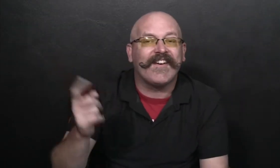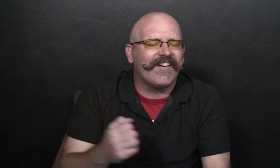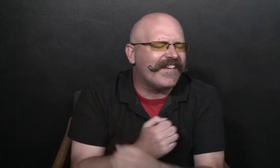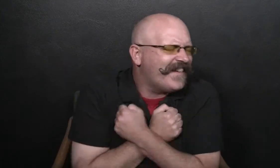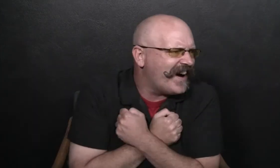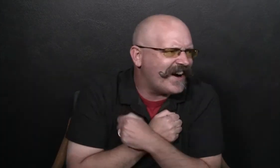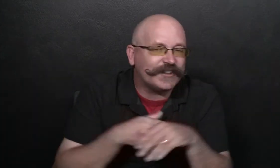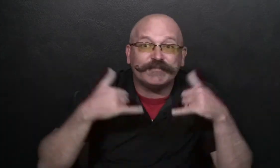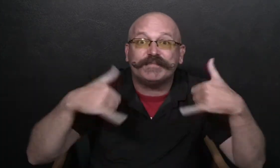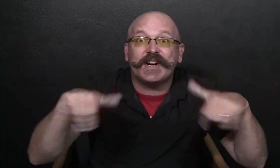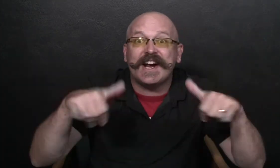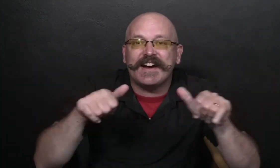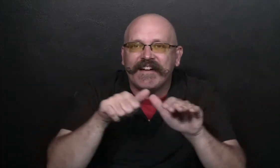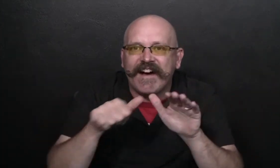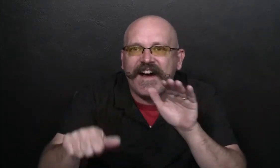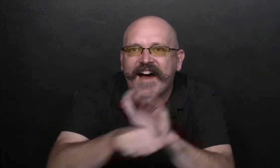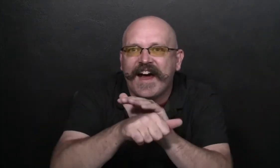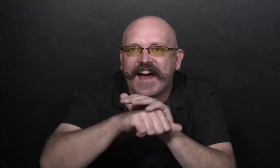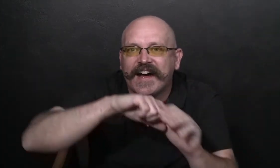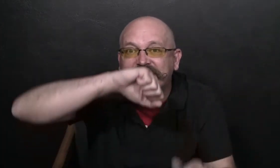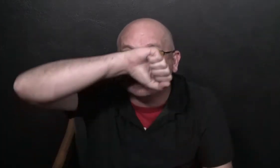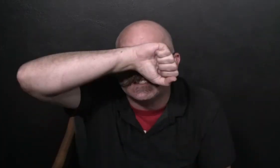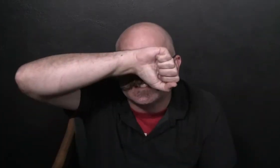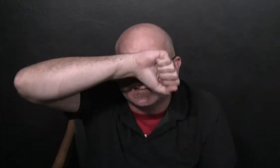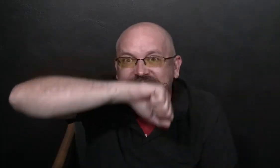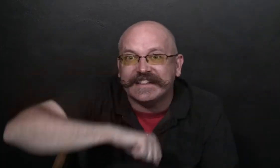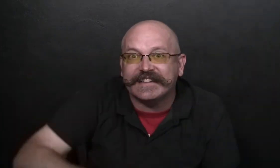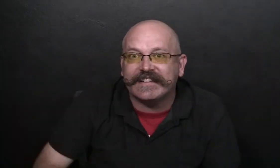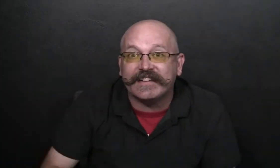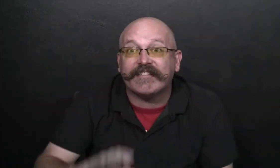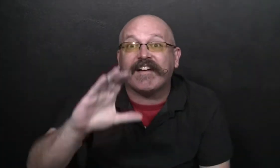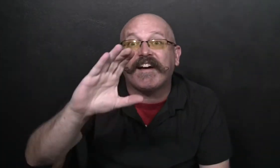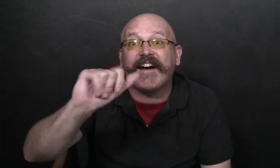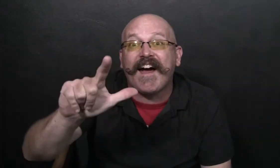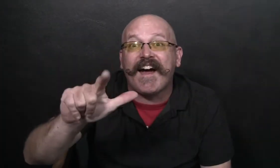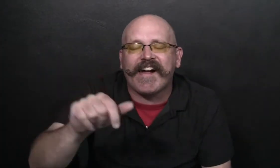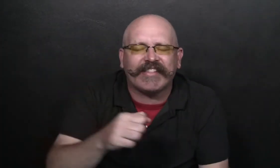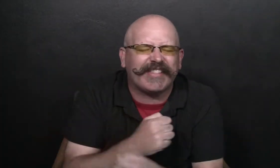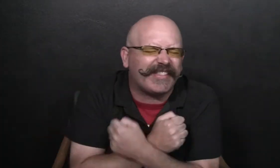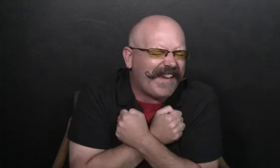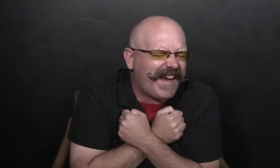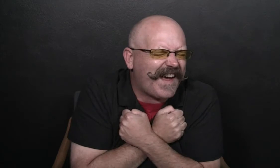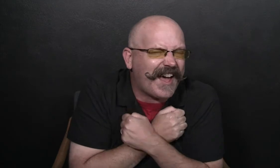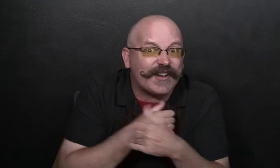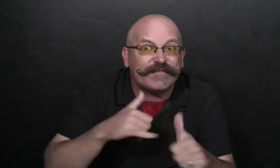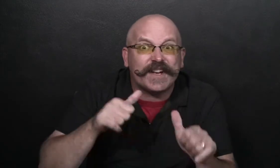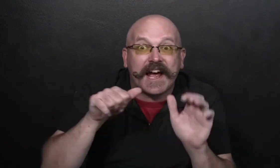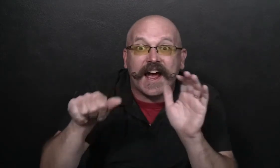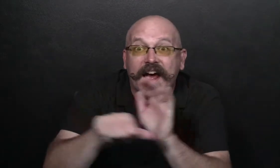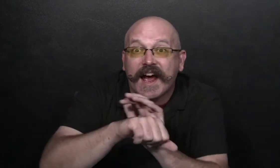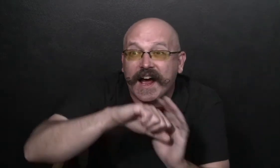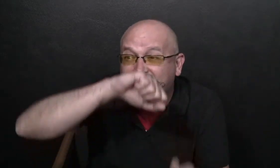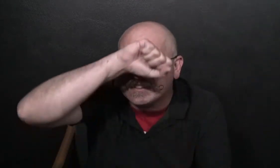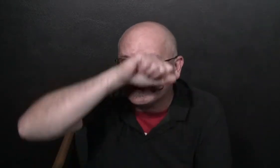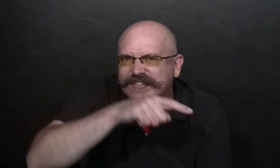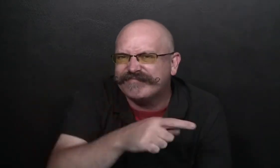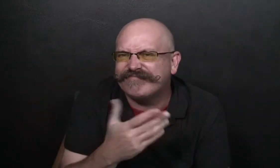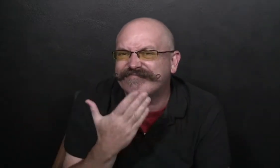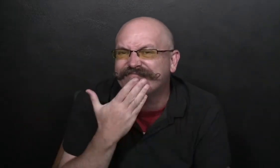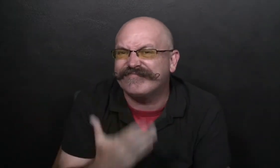They also played lots of hide-and-seek. Cal loved hide-and-seek, even though he wasn't